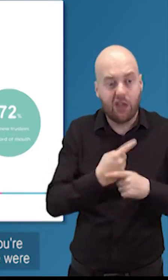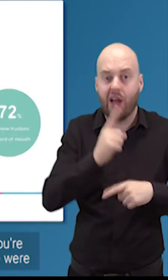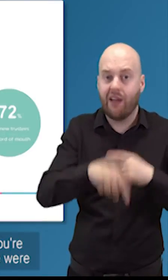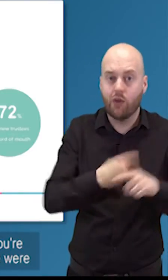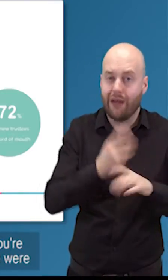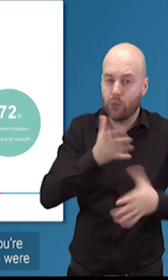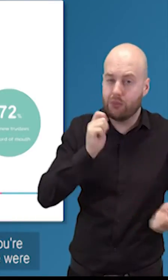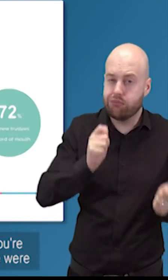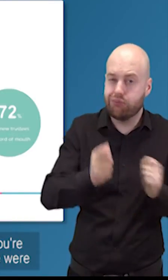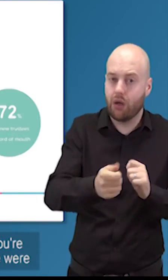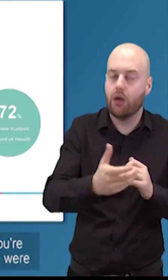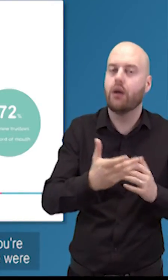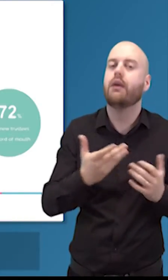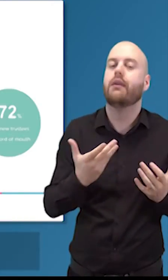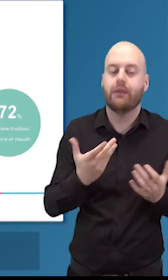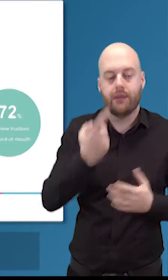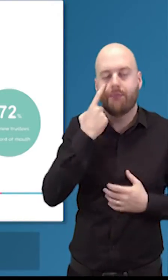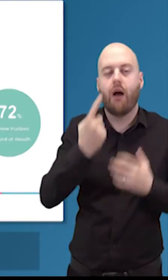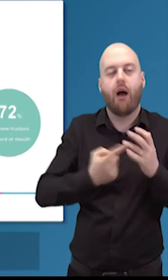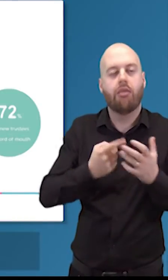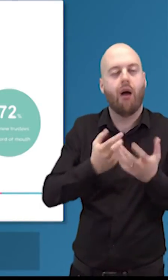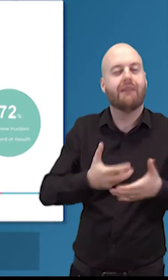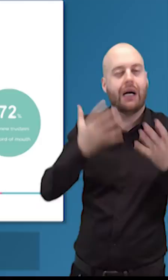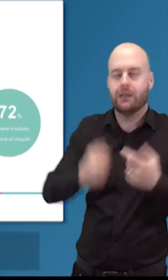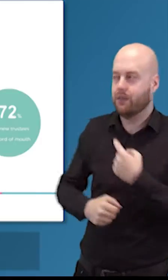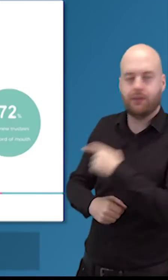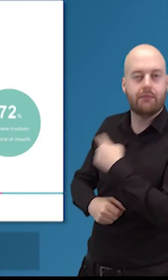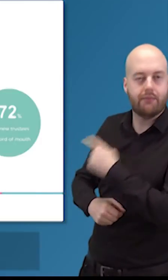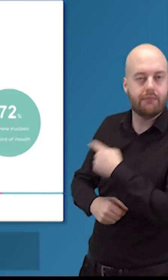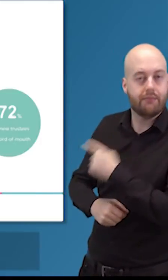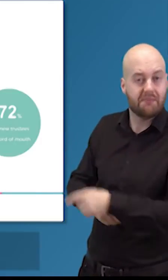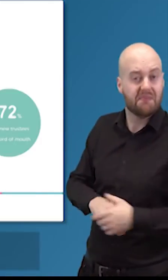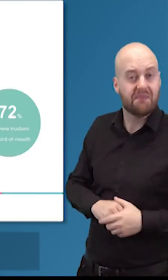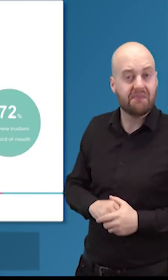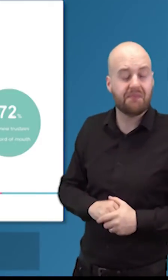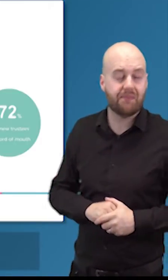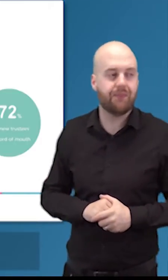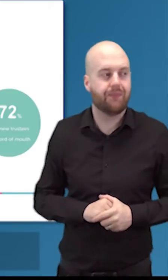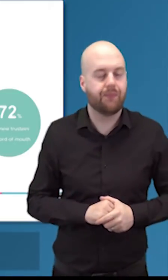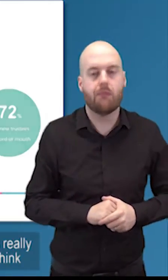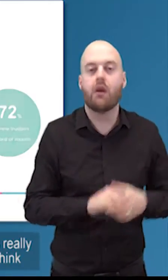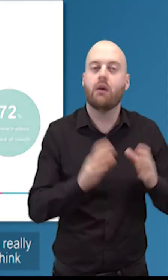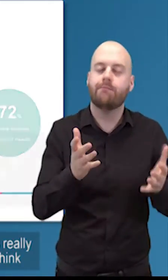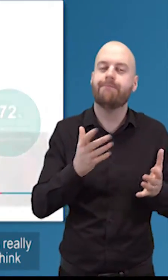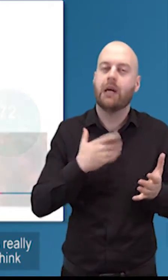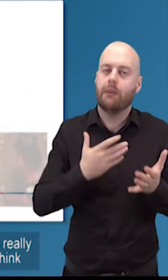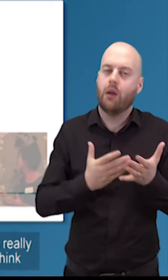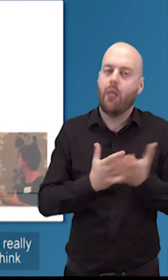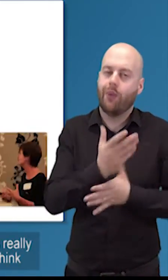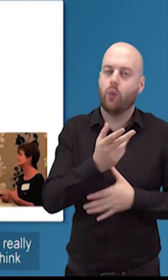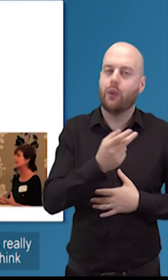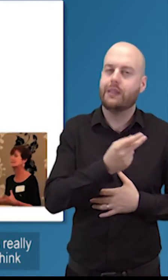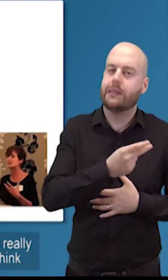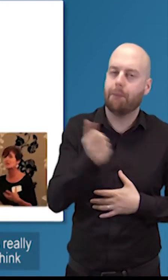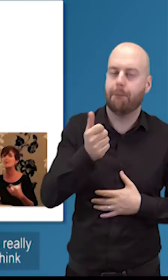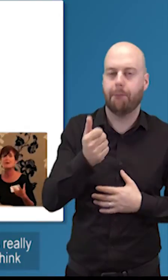year upon year upon year upon year and and then there's some other figures there that you'll you'll have these slides in your pack so i'm just going to go through a